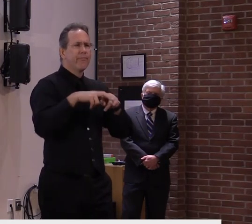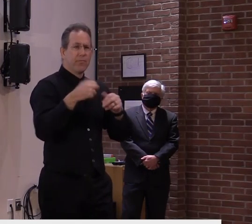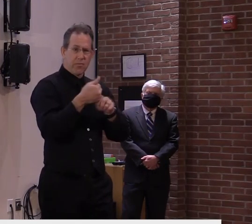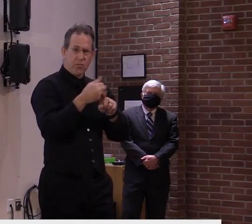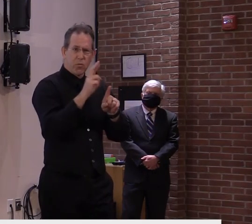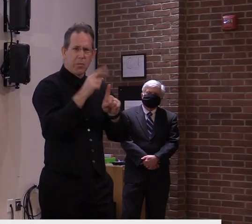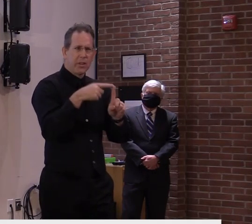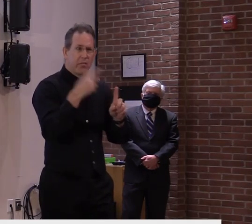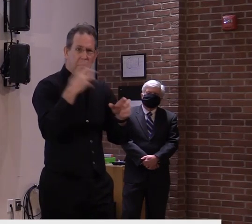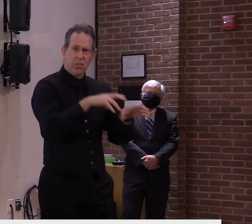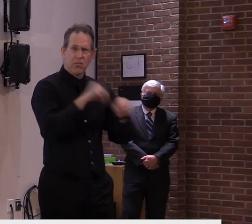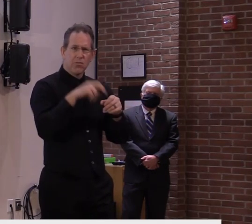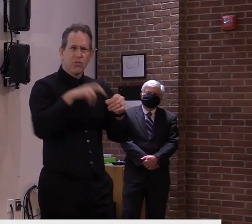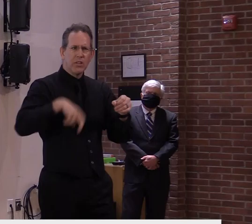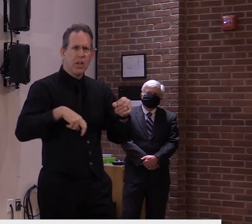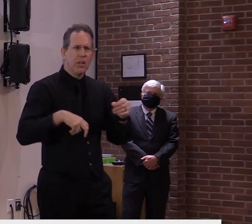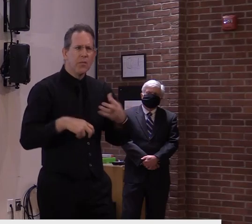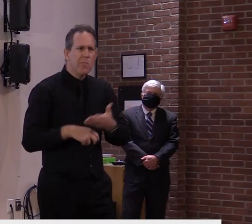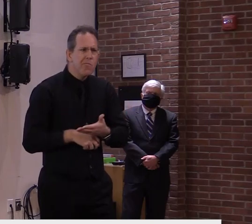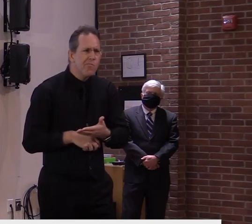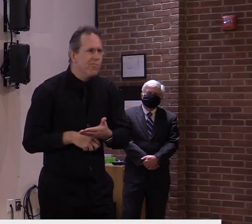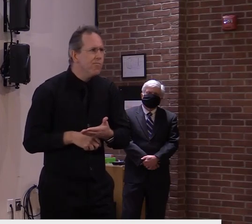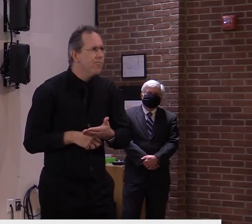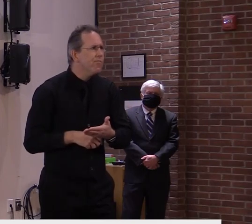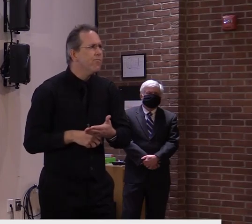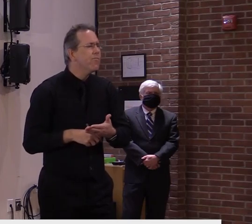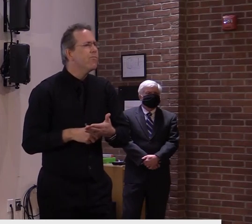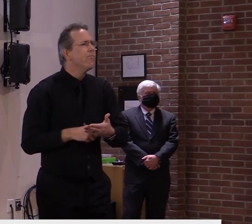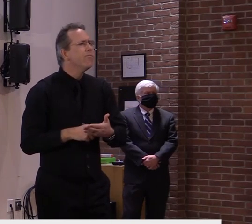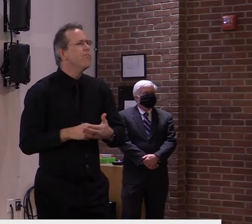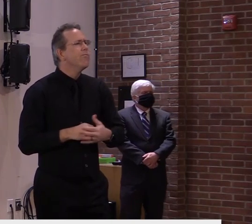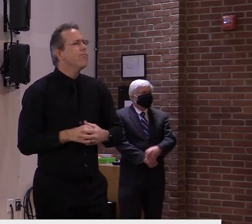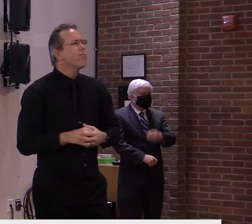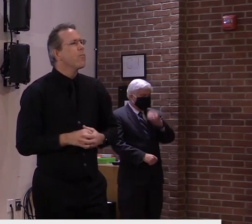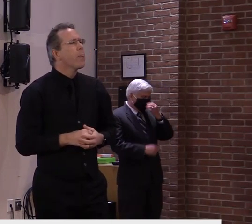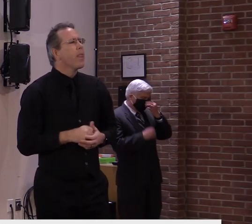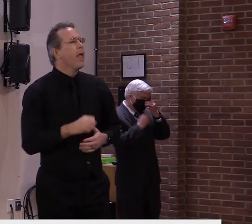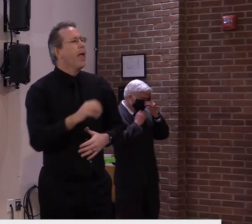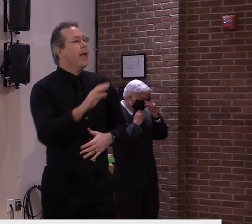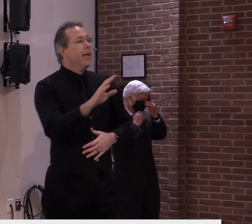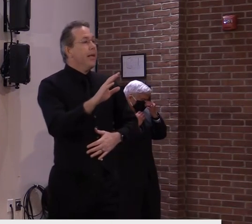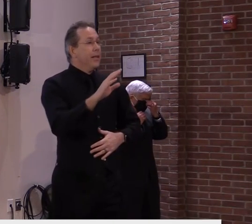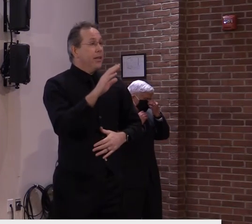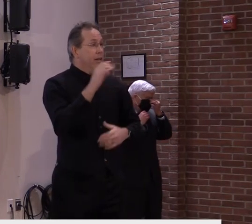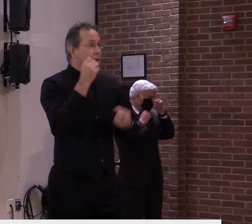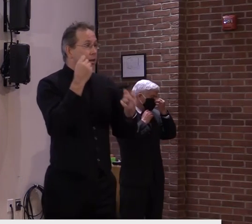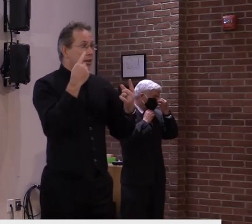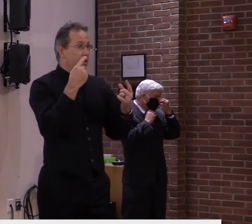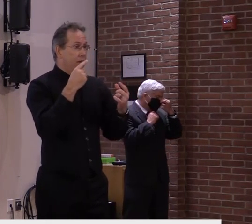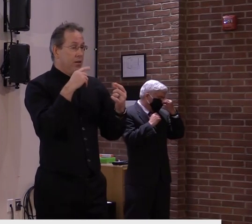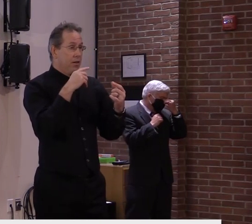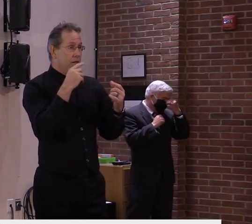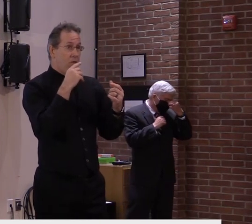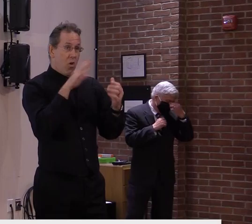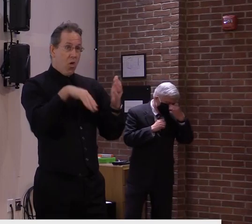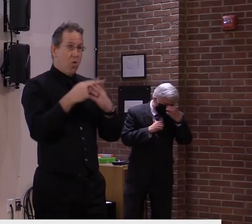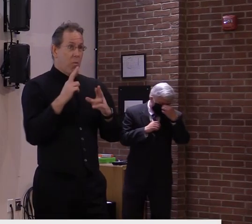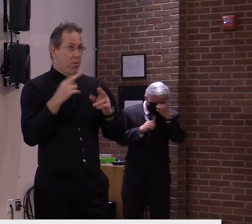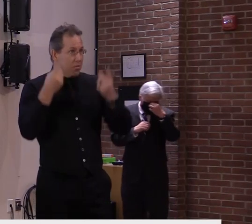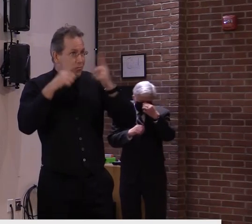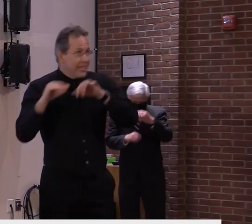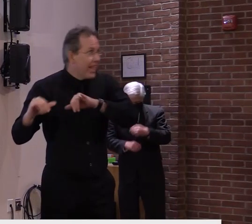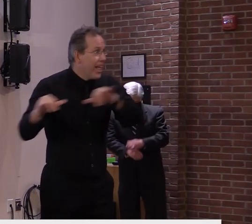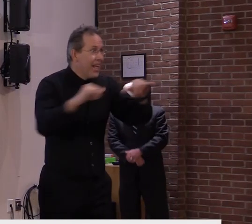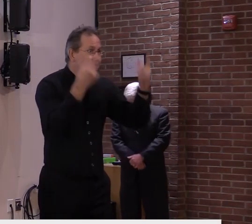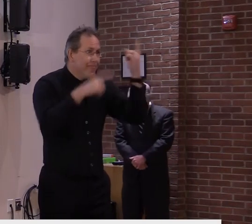party have to do some soul searching as to what the party represents and having more